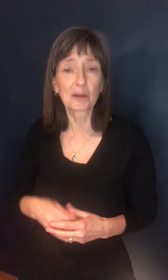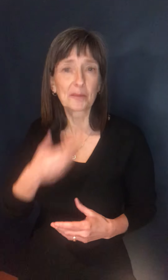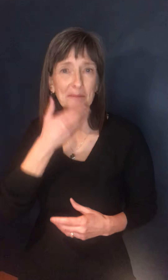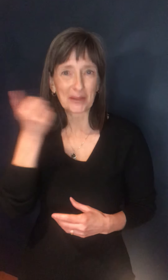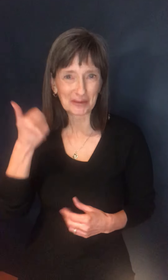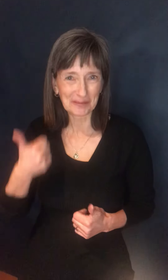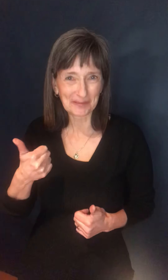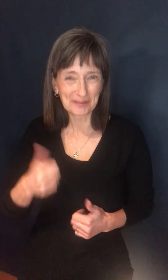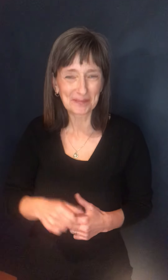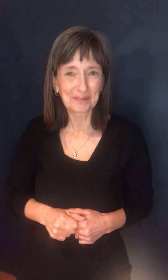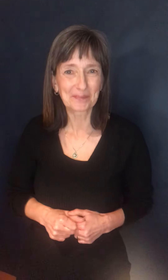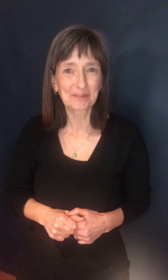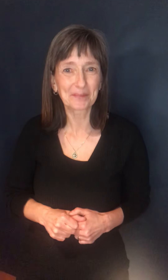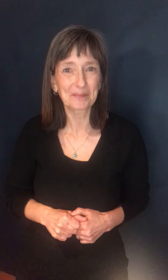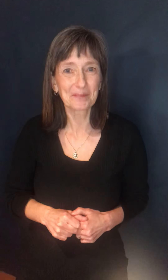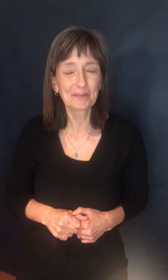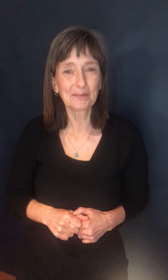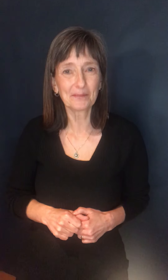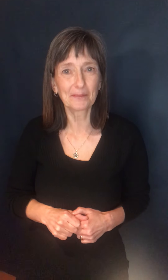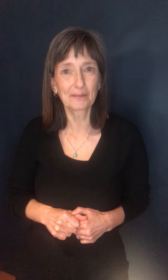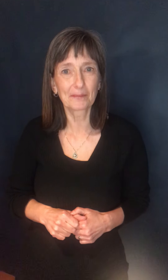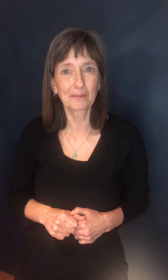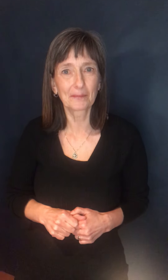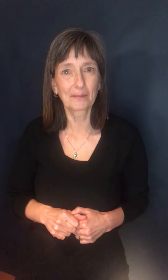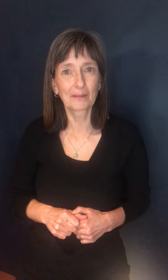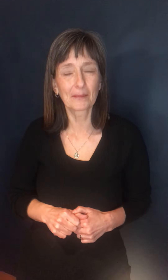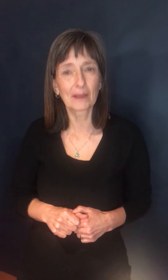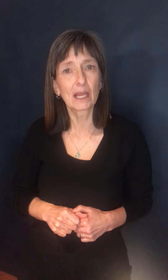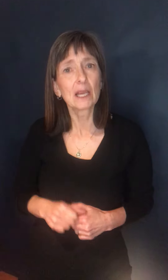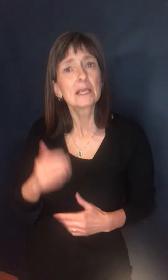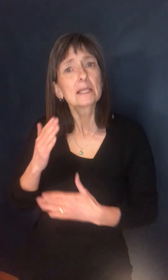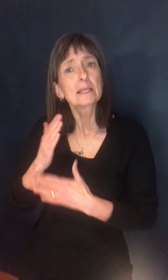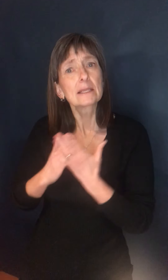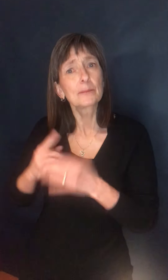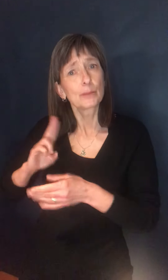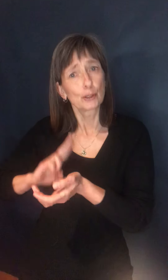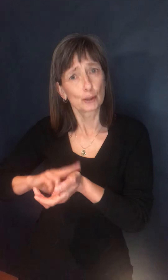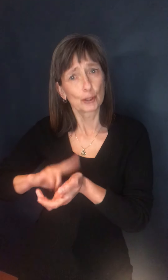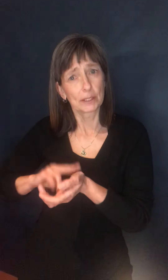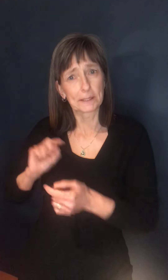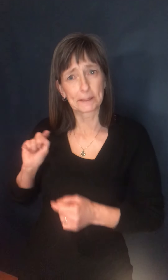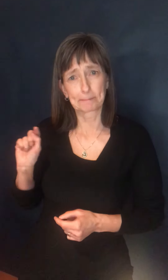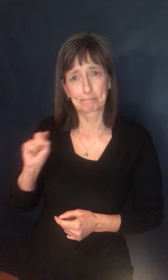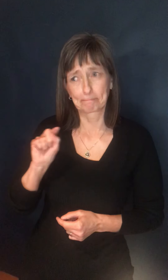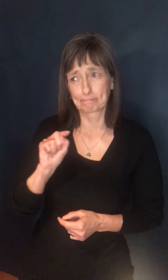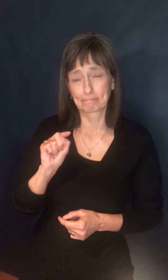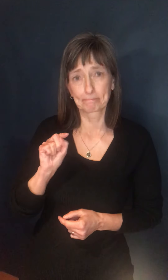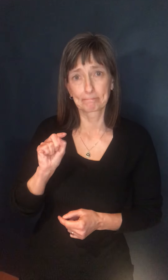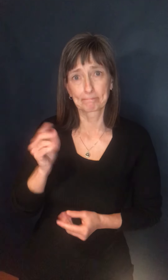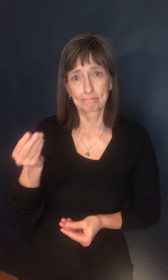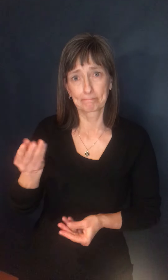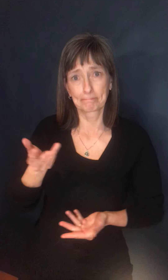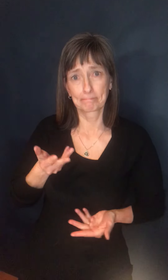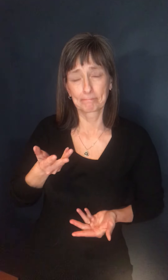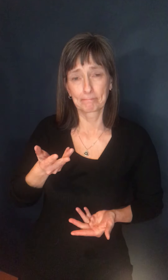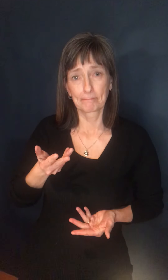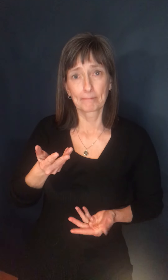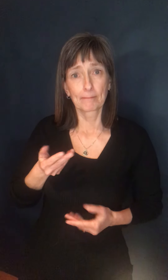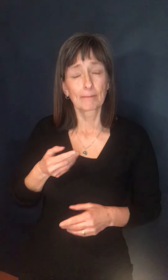Yeah, that's much better. Thank you very much. Okay. Um, we've been hearing from some nurses and, uh, we're wondering what do you say to nurses, uh, who,